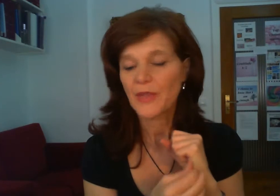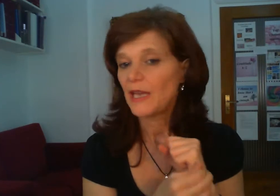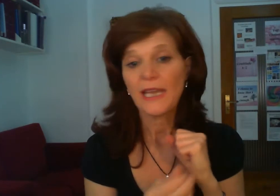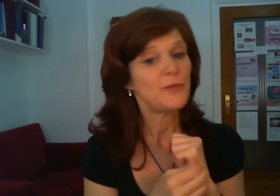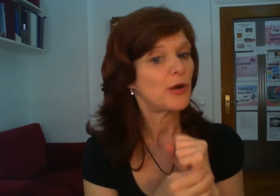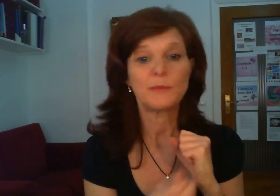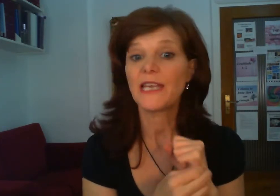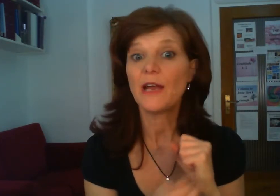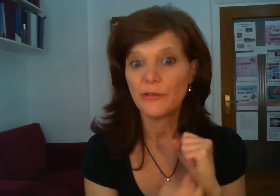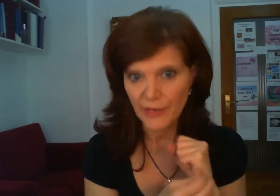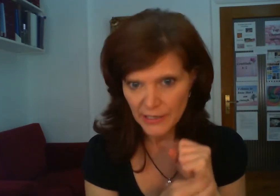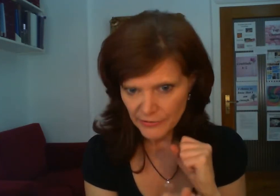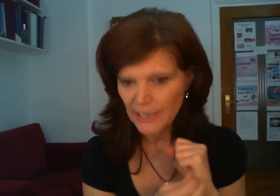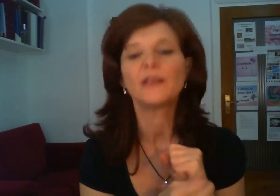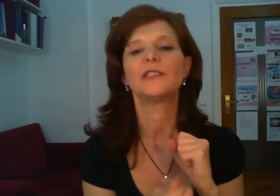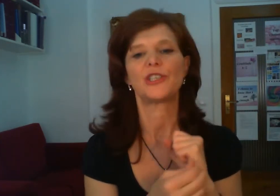even though i'm terrified of technology